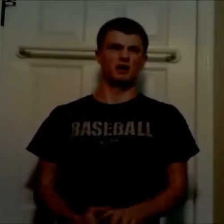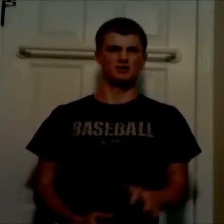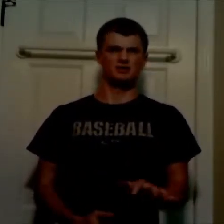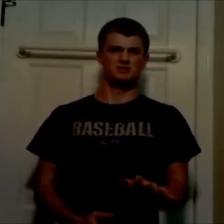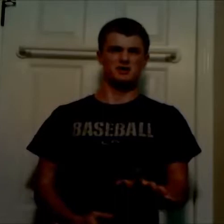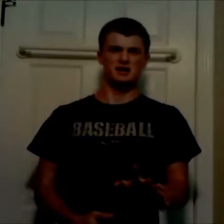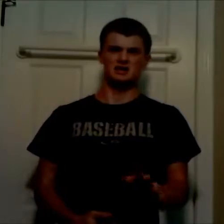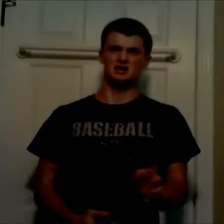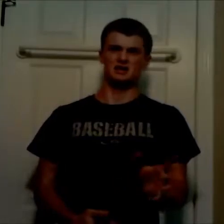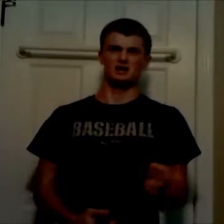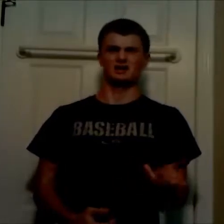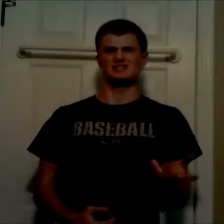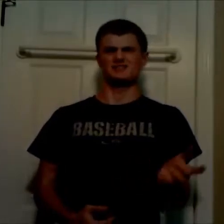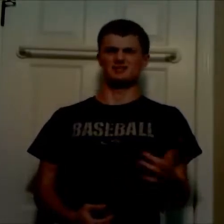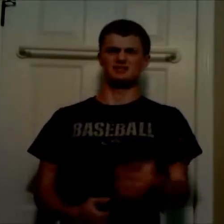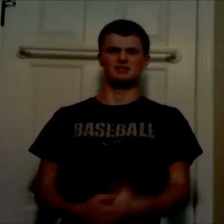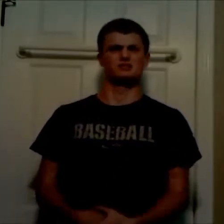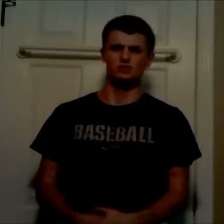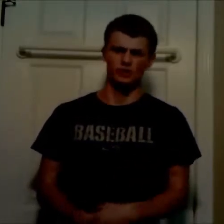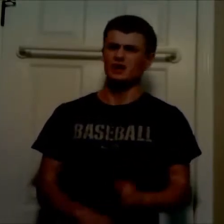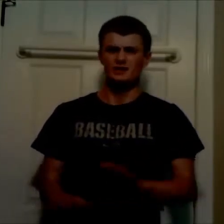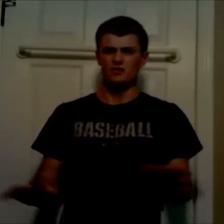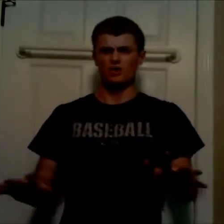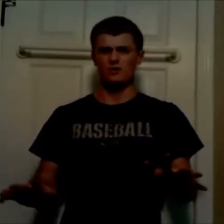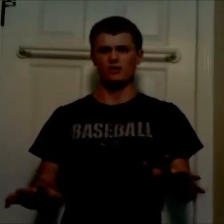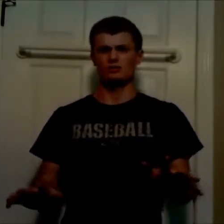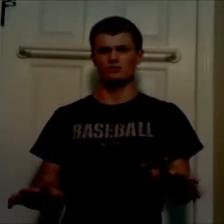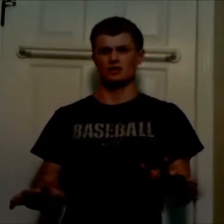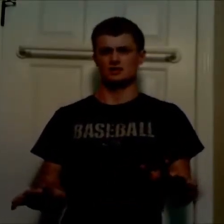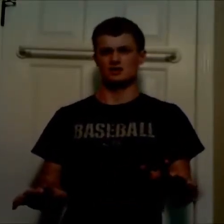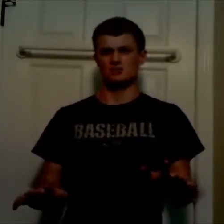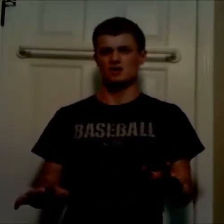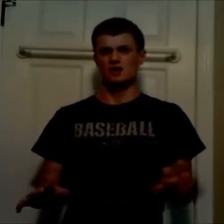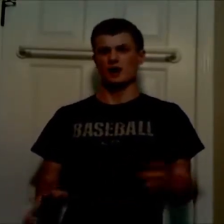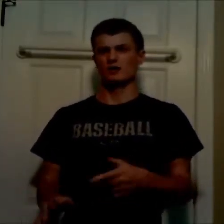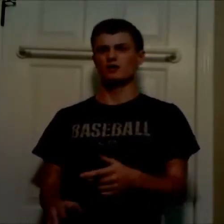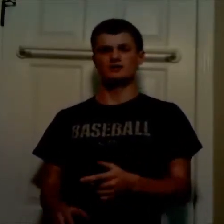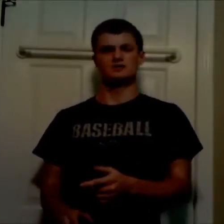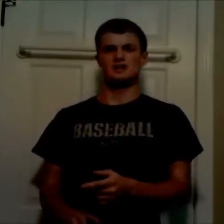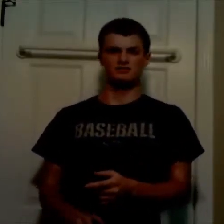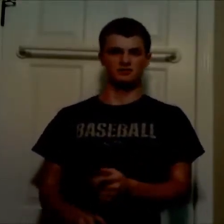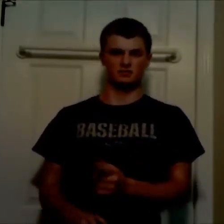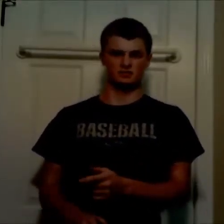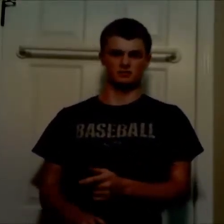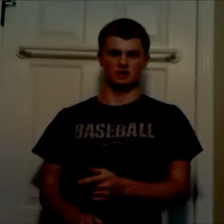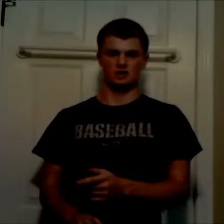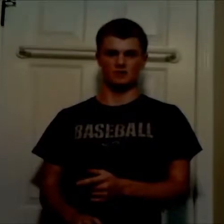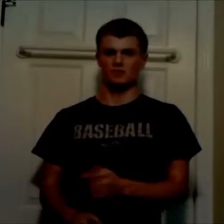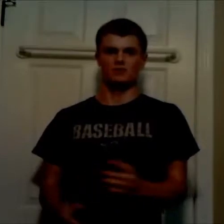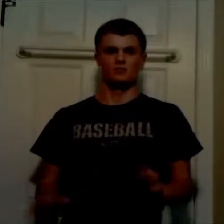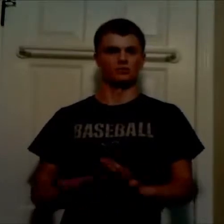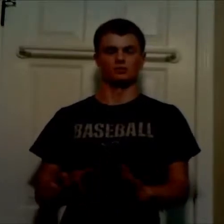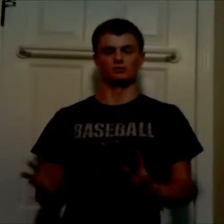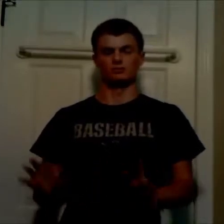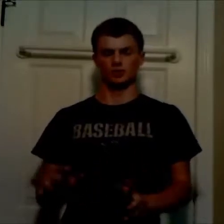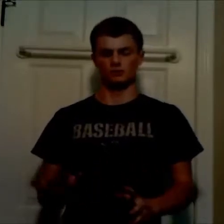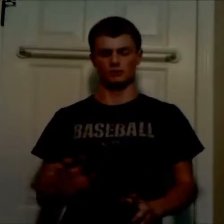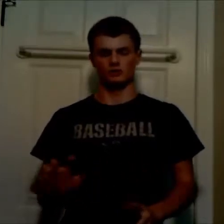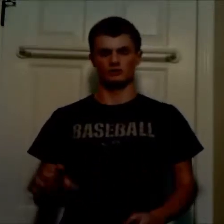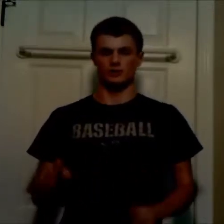Around May, I'd say 15 through 20. They all came around during that time. I don't know the date for Episode 9, but forget about